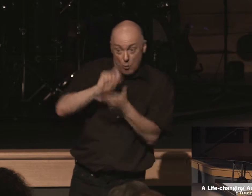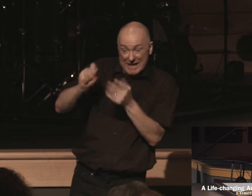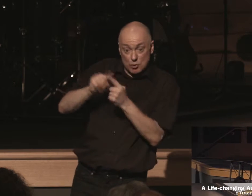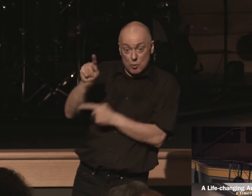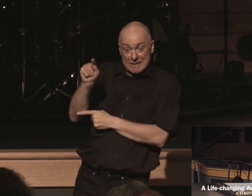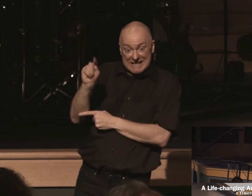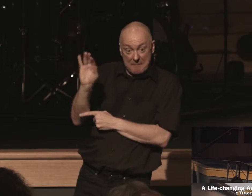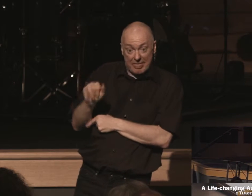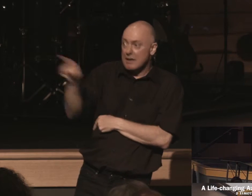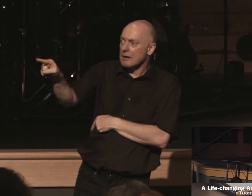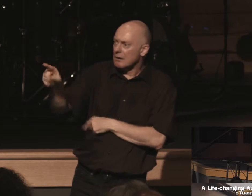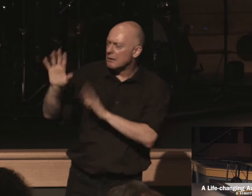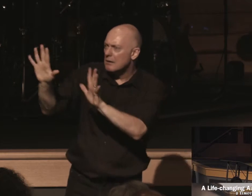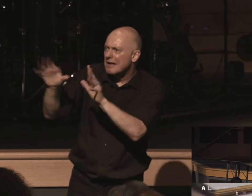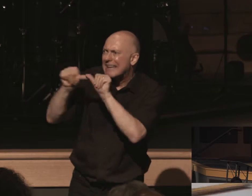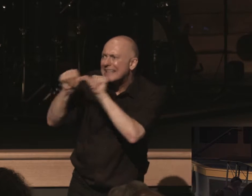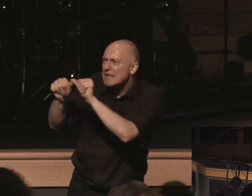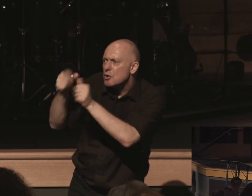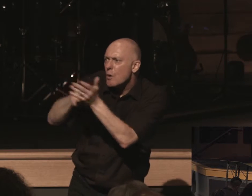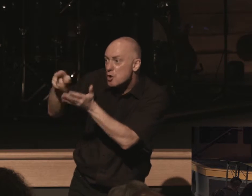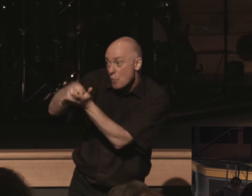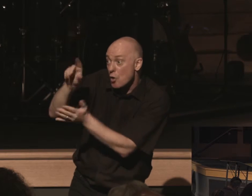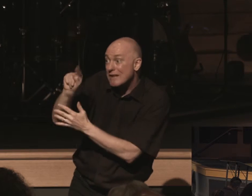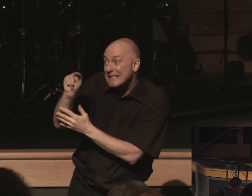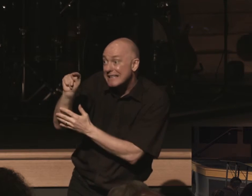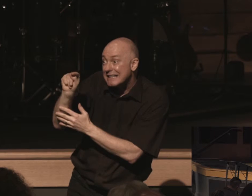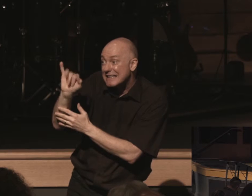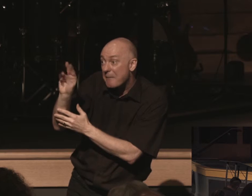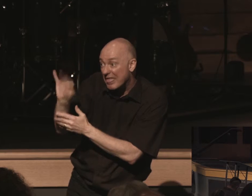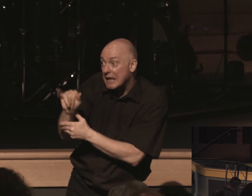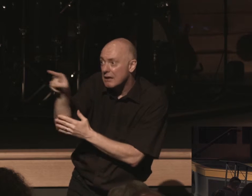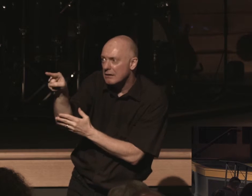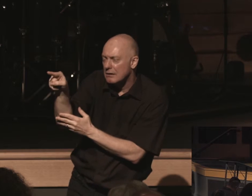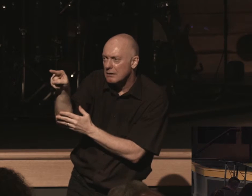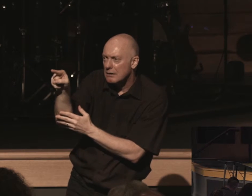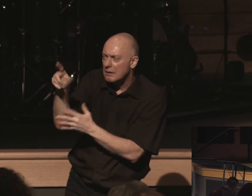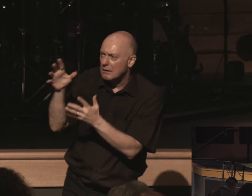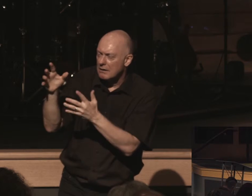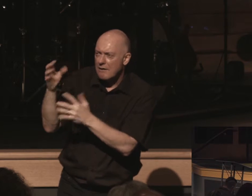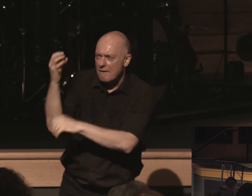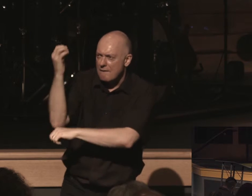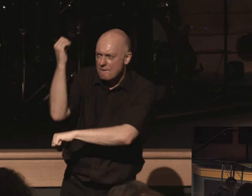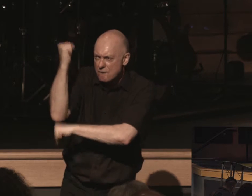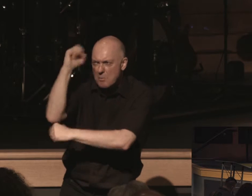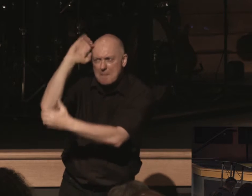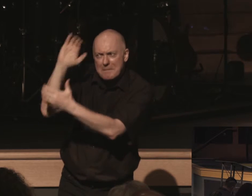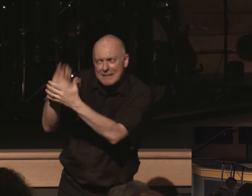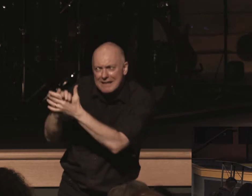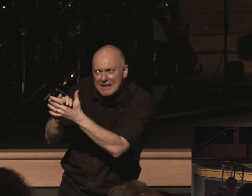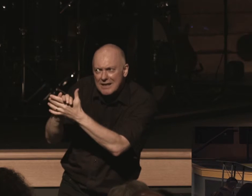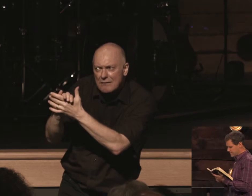continue in what you've learned and have firmly believed knowing from whom you learned it